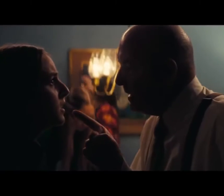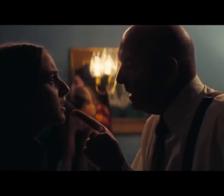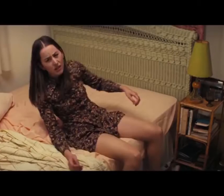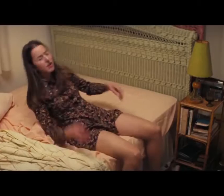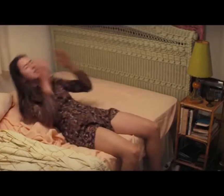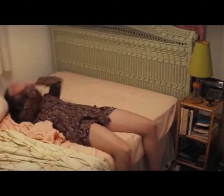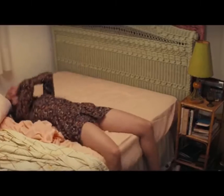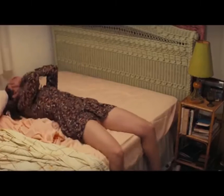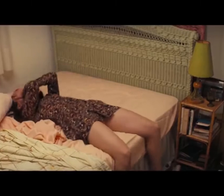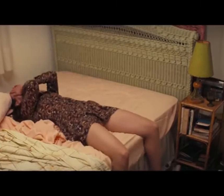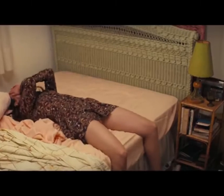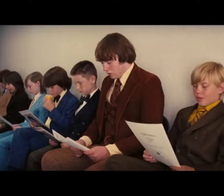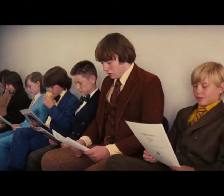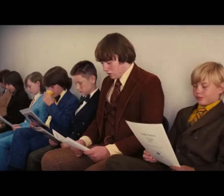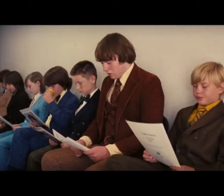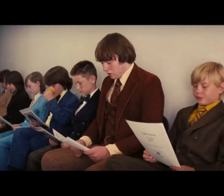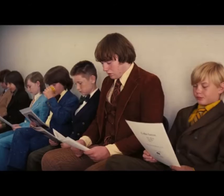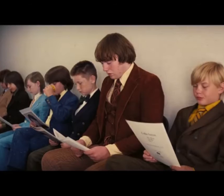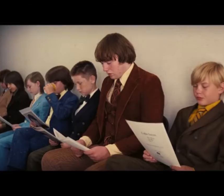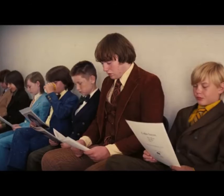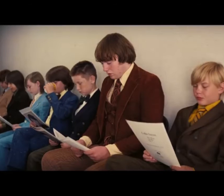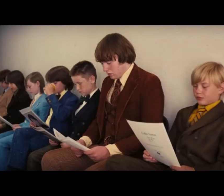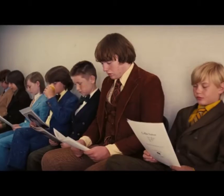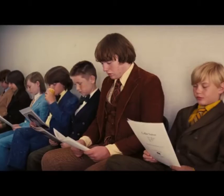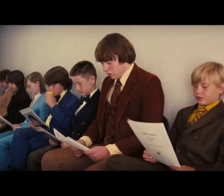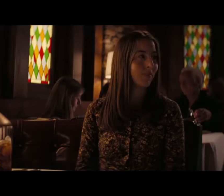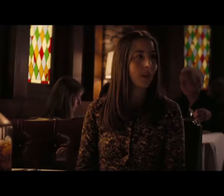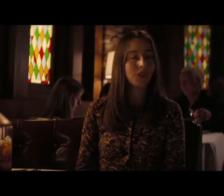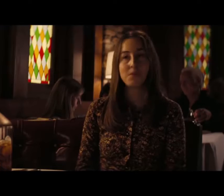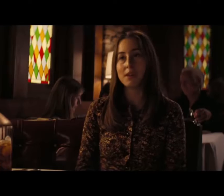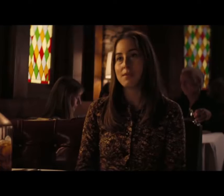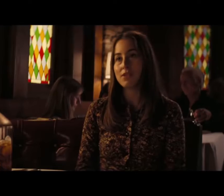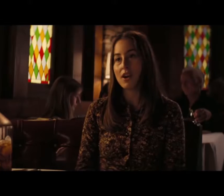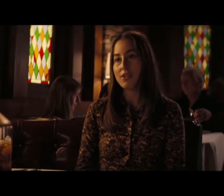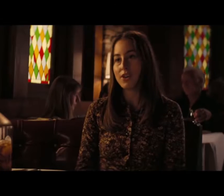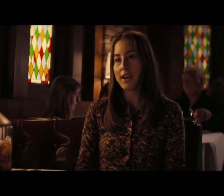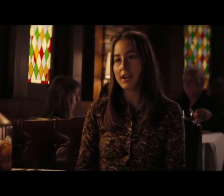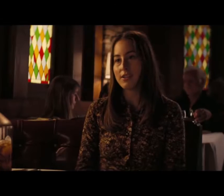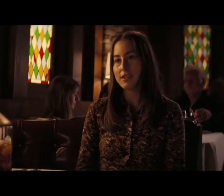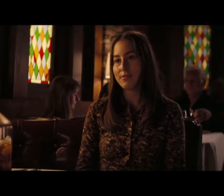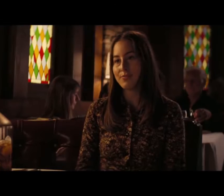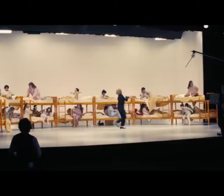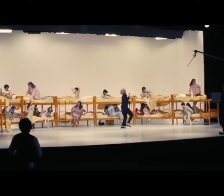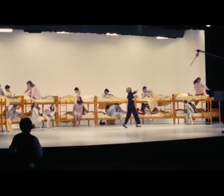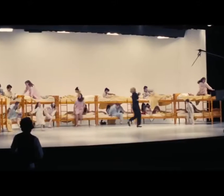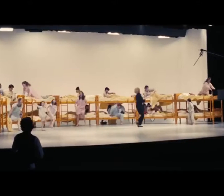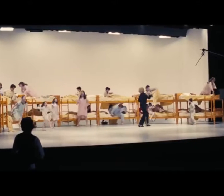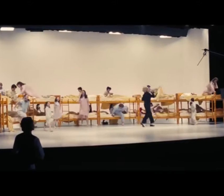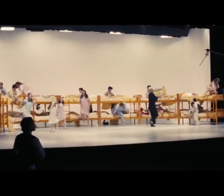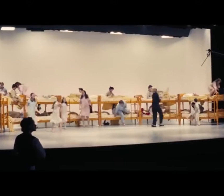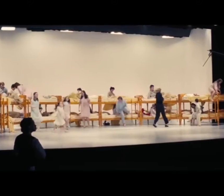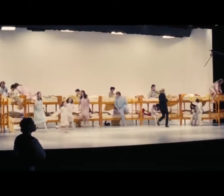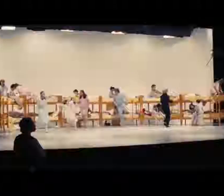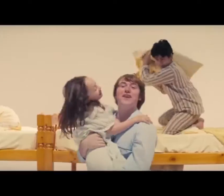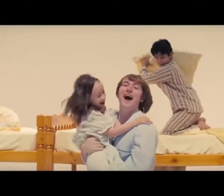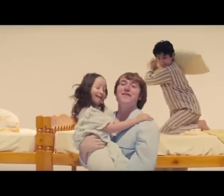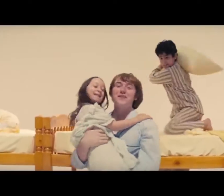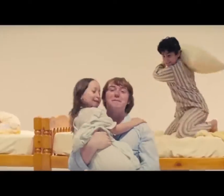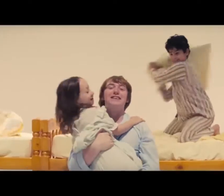lady But her friend is nowhere to be seen So how'd you become such a hotshot actor? Paul Thomas Anderson has brought us some of the most